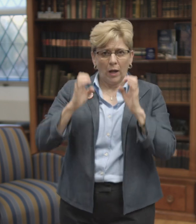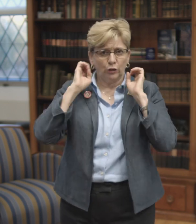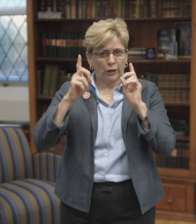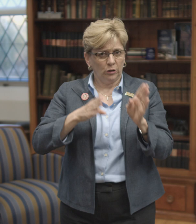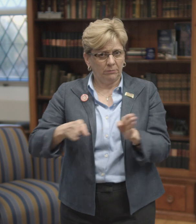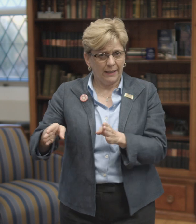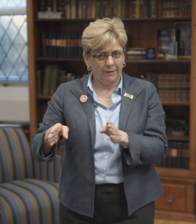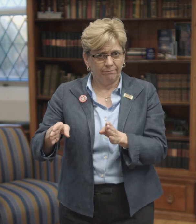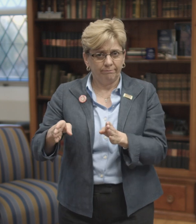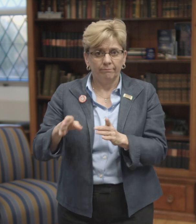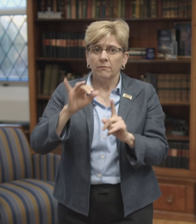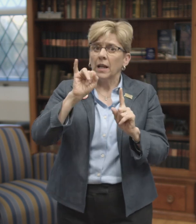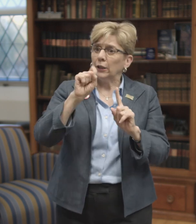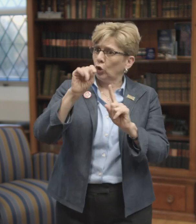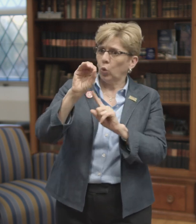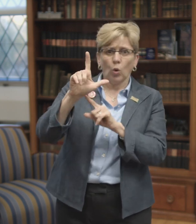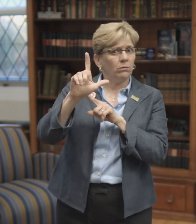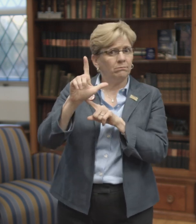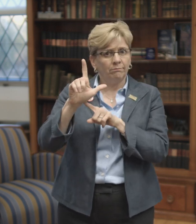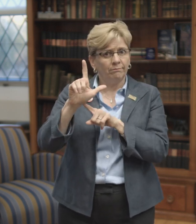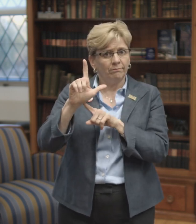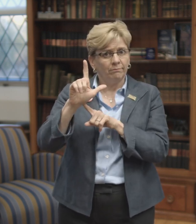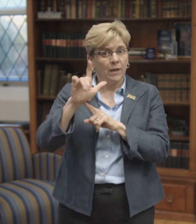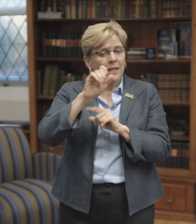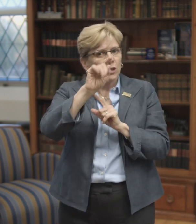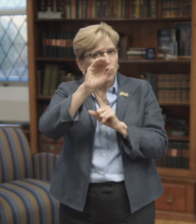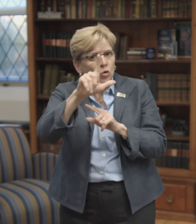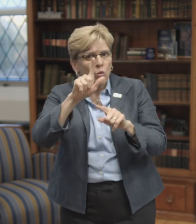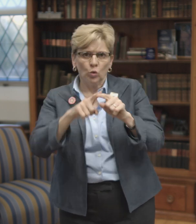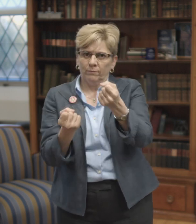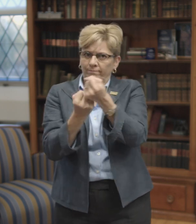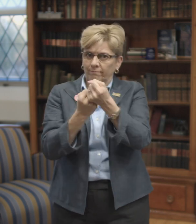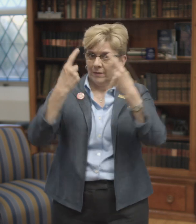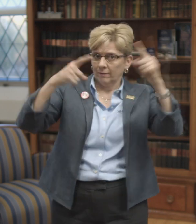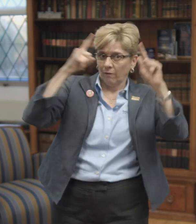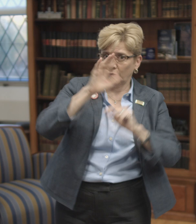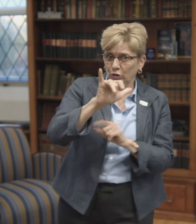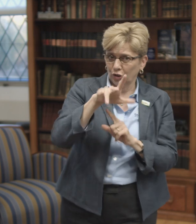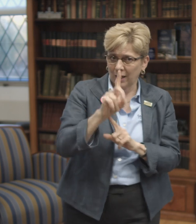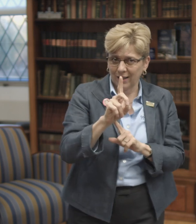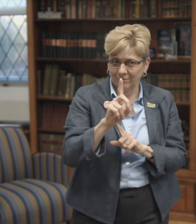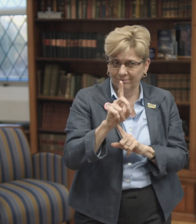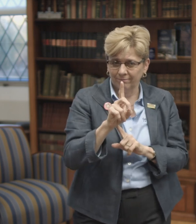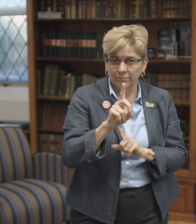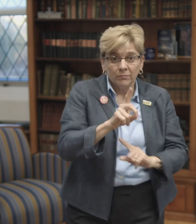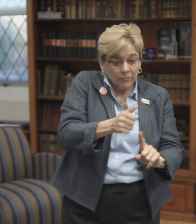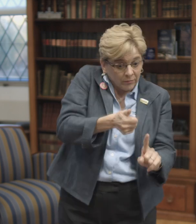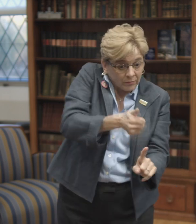IEPs are individual education plans. It's a tool. It's actually a tool to support the success of the child.